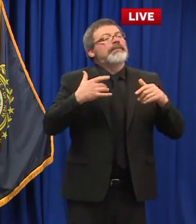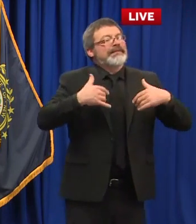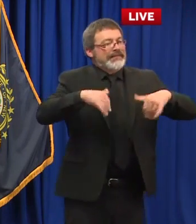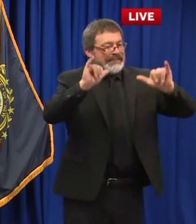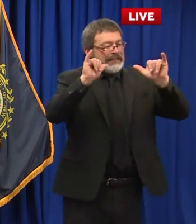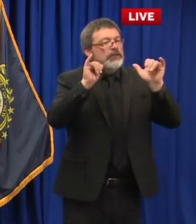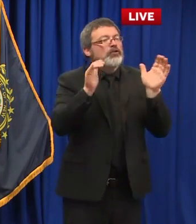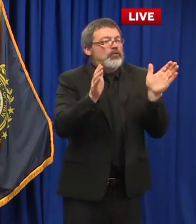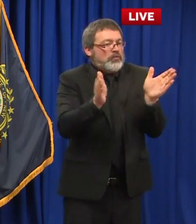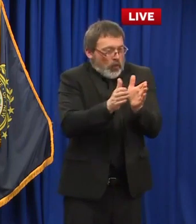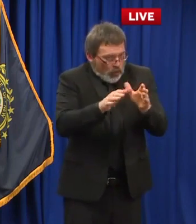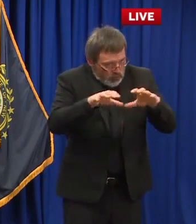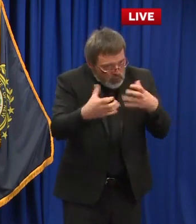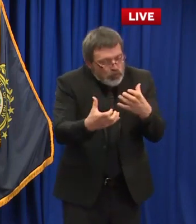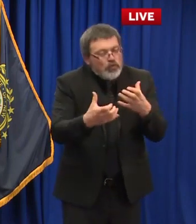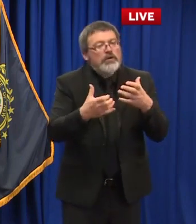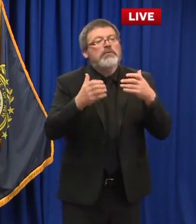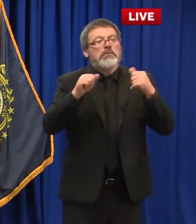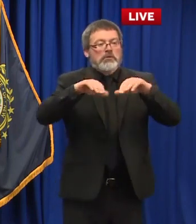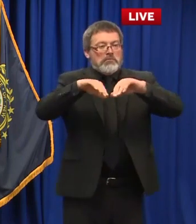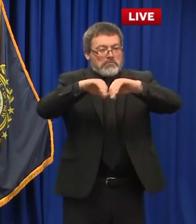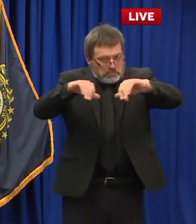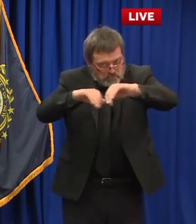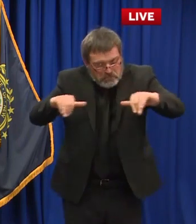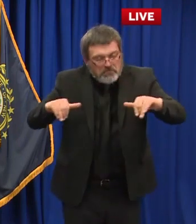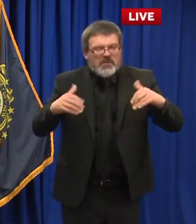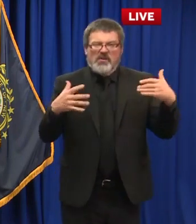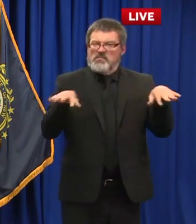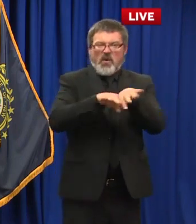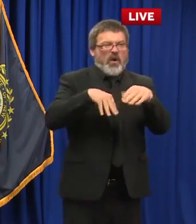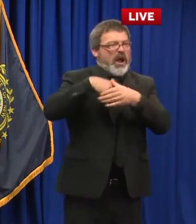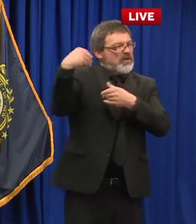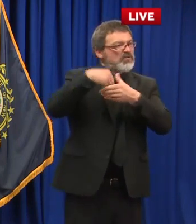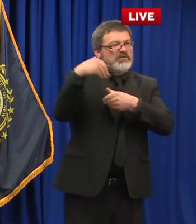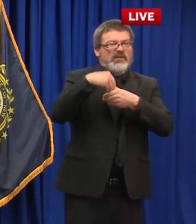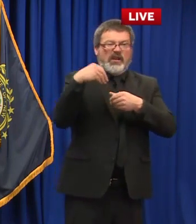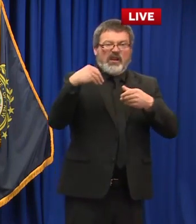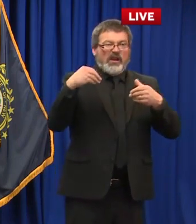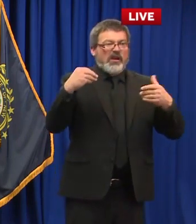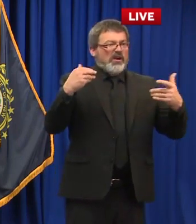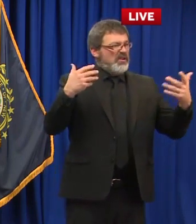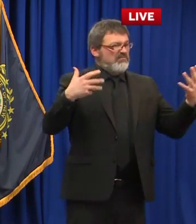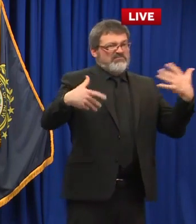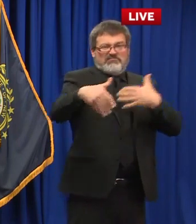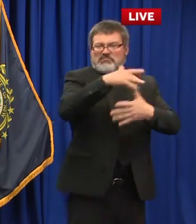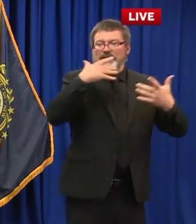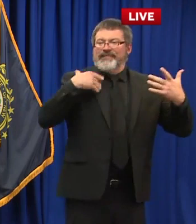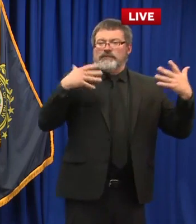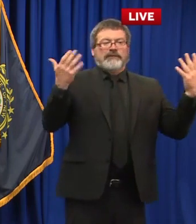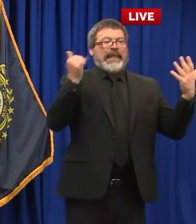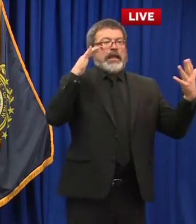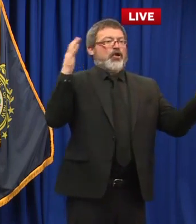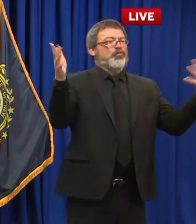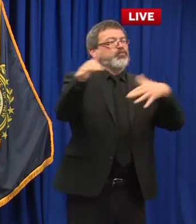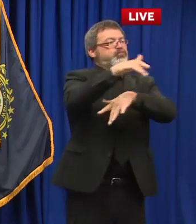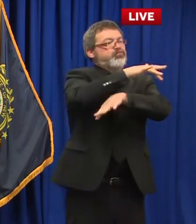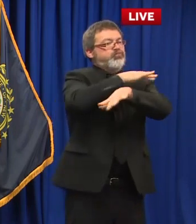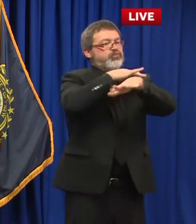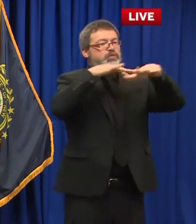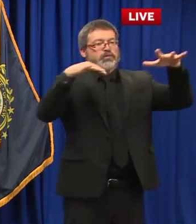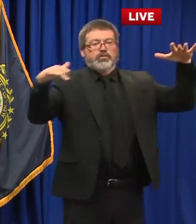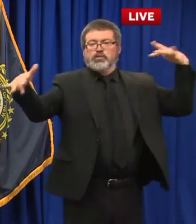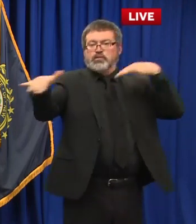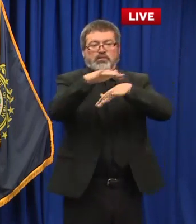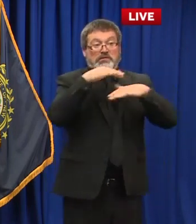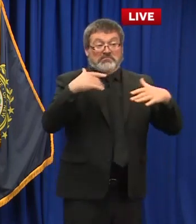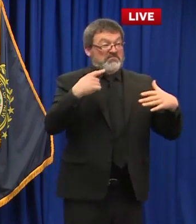primarily I think all outdoor activities which again with the fresh air and and whatnot I think it provides a lot of confidence again that we can open these